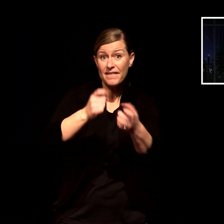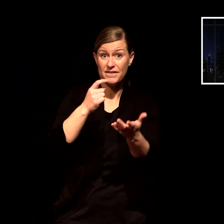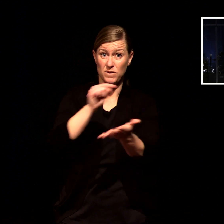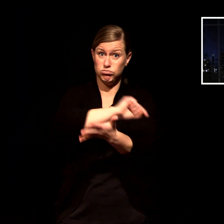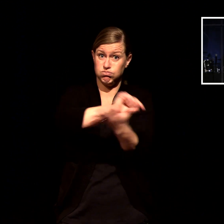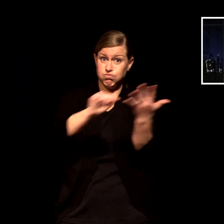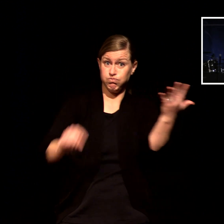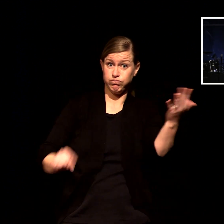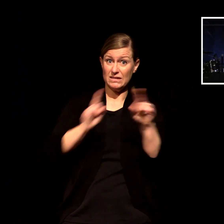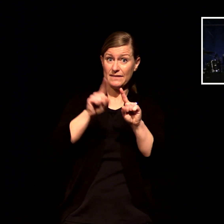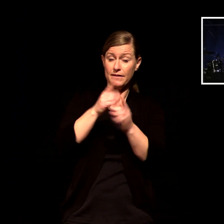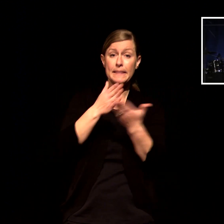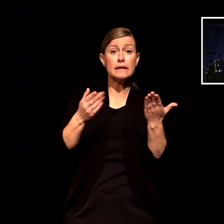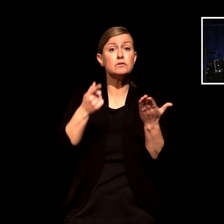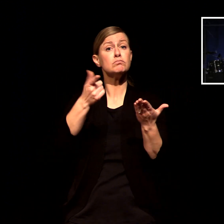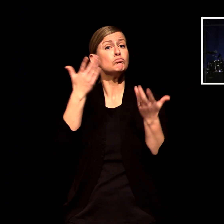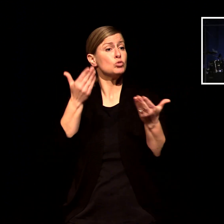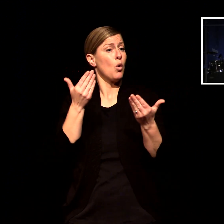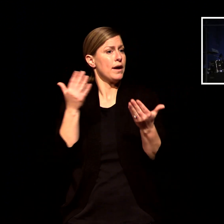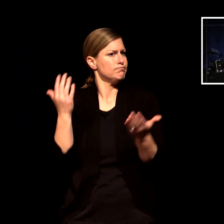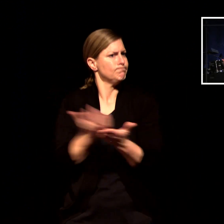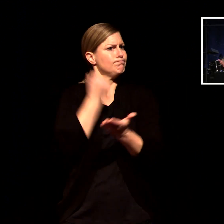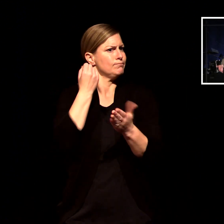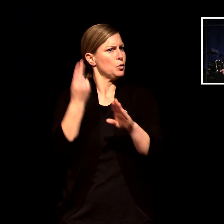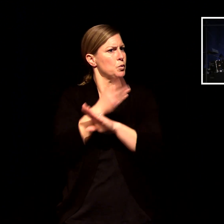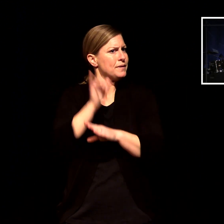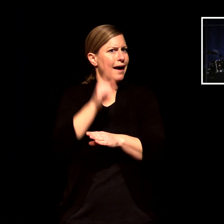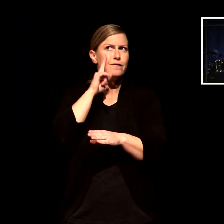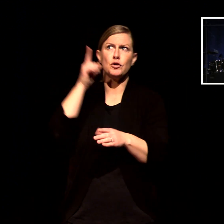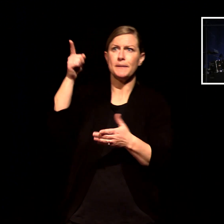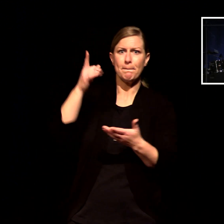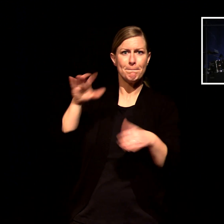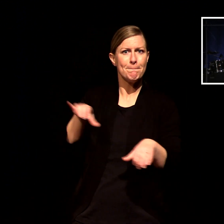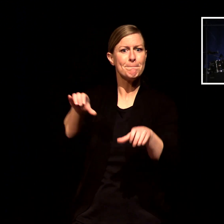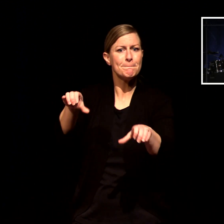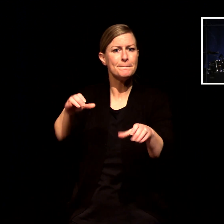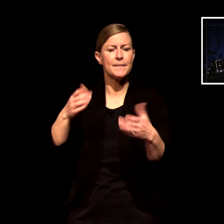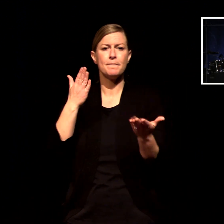you're serving on some kind of committee or commission or board so that you can be salt and light